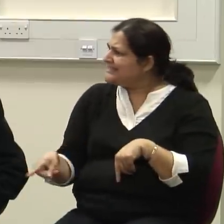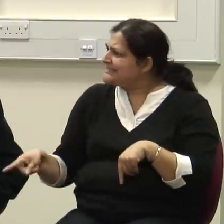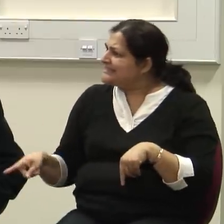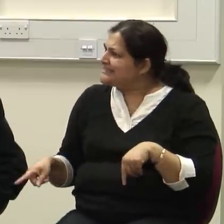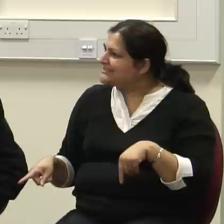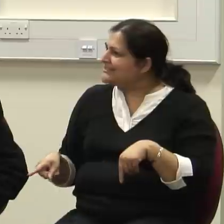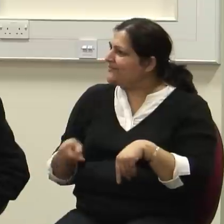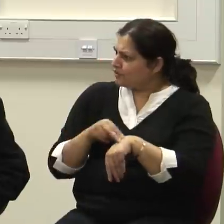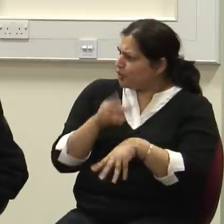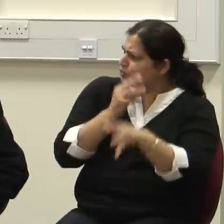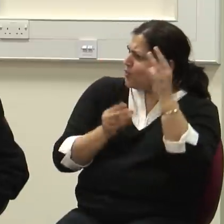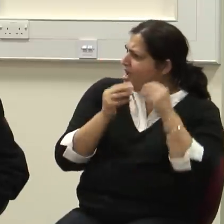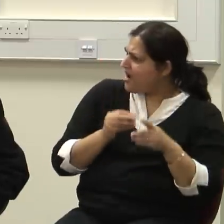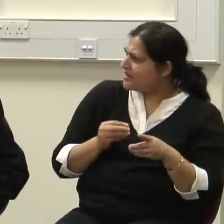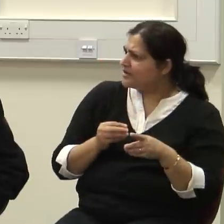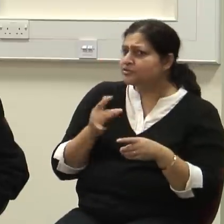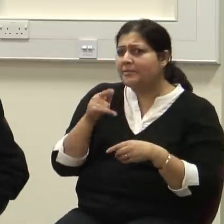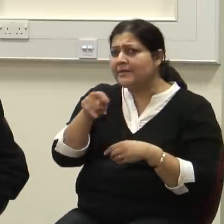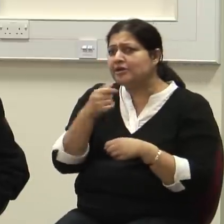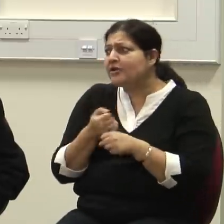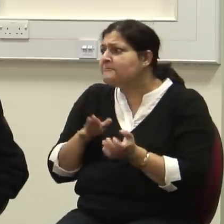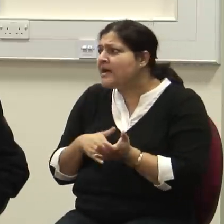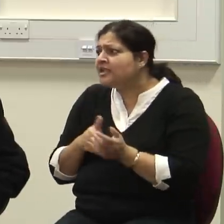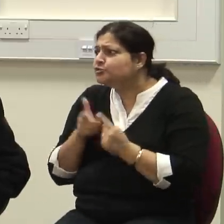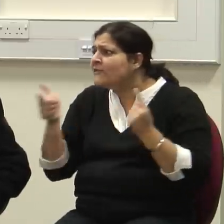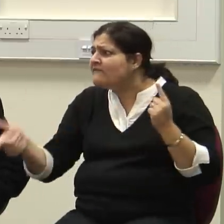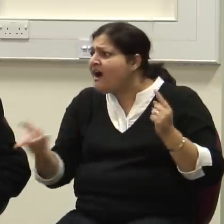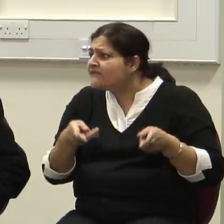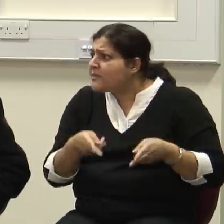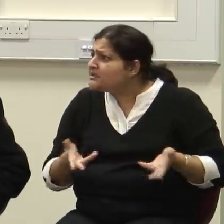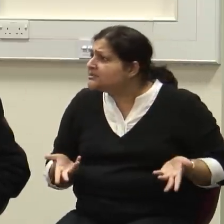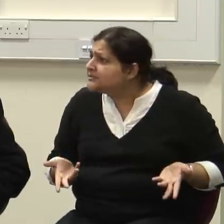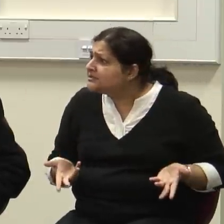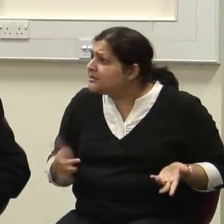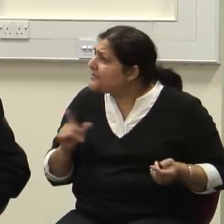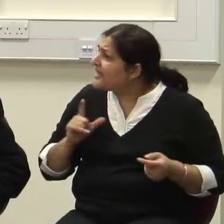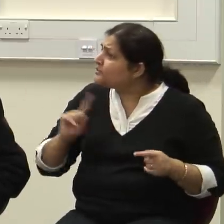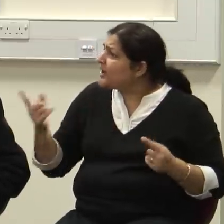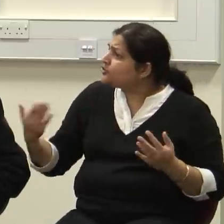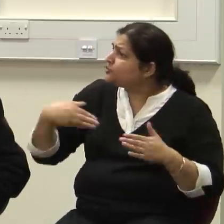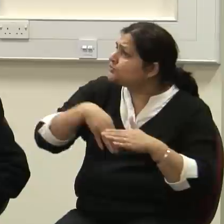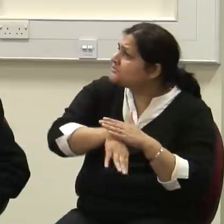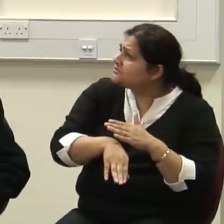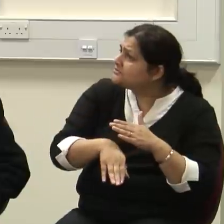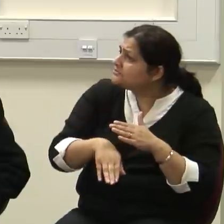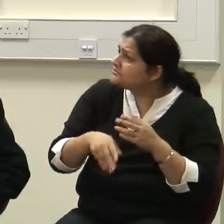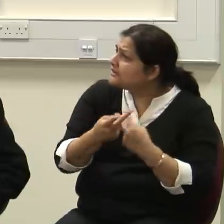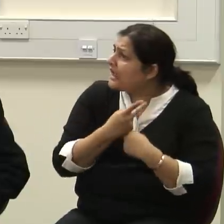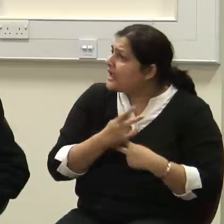So in part, this was the problem of geography, that she was inaccessible to proper care.